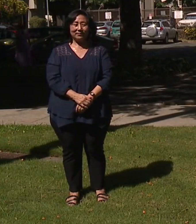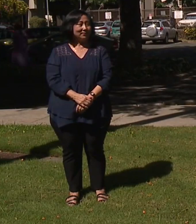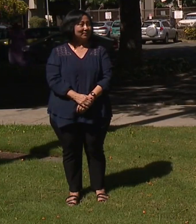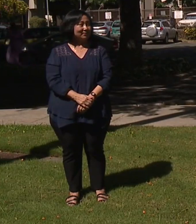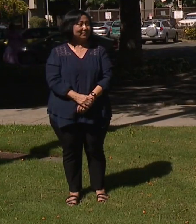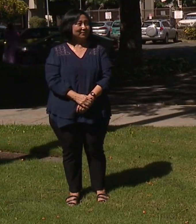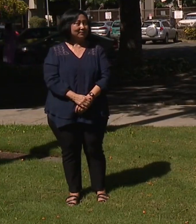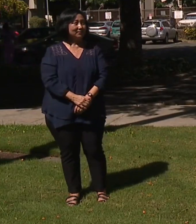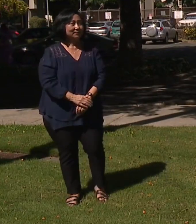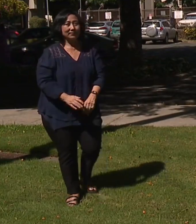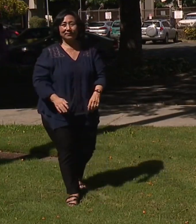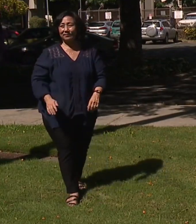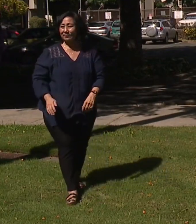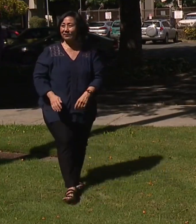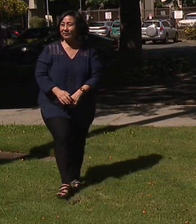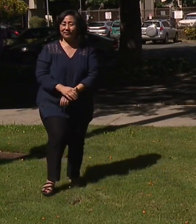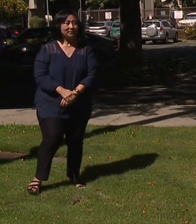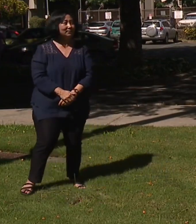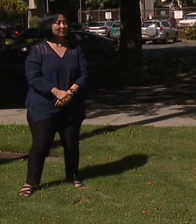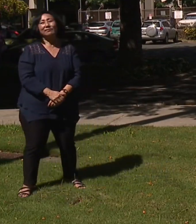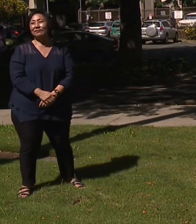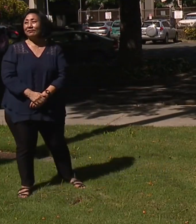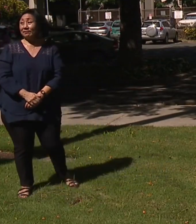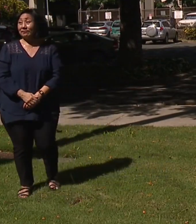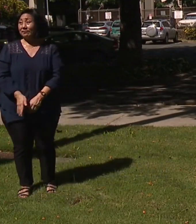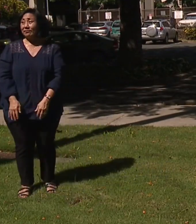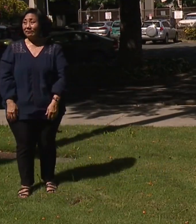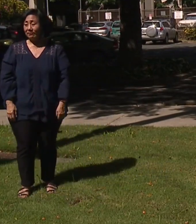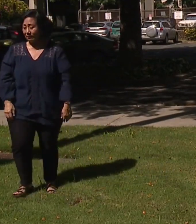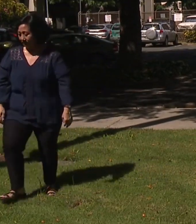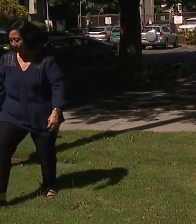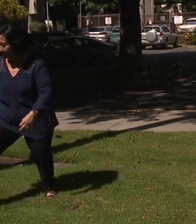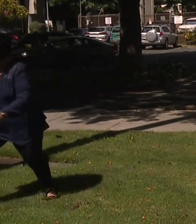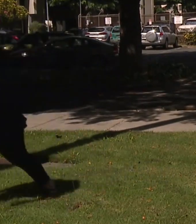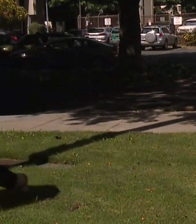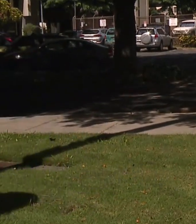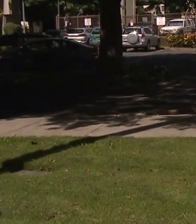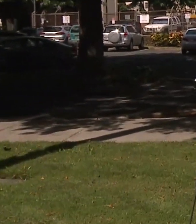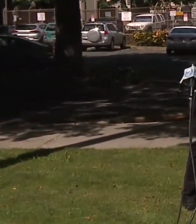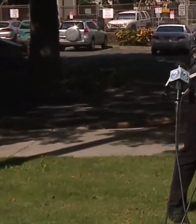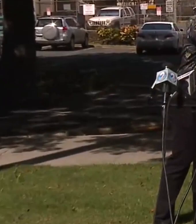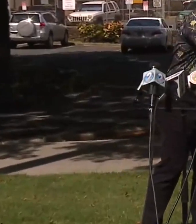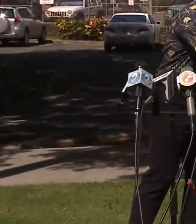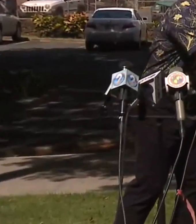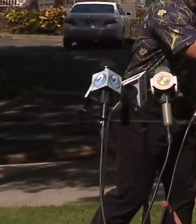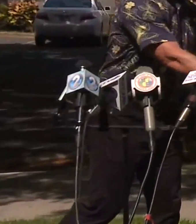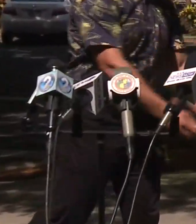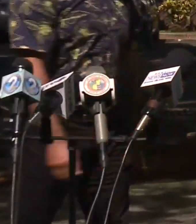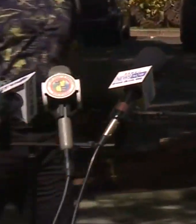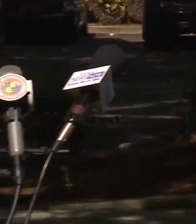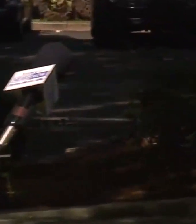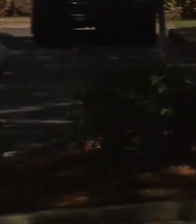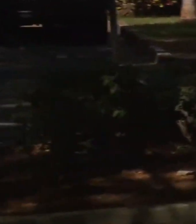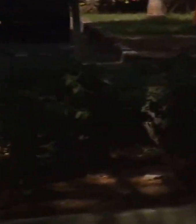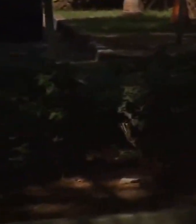Are they out of the way of the microphone? Are you okay? Good job, Brody. There you go. Okay. Thank you, guys. open up to any of the